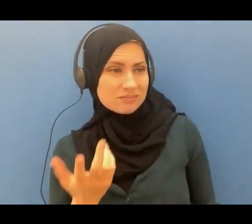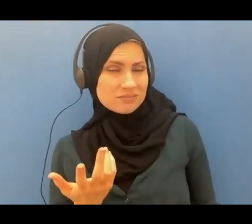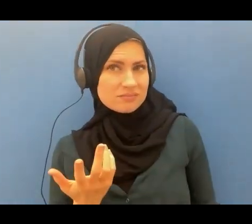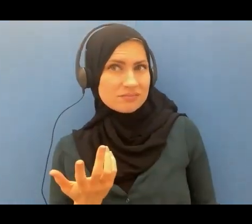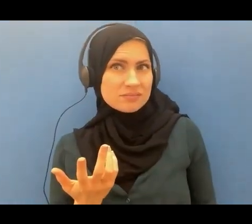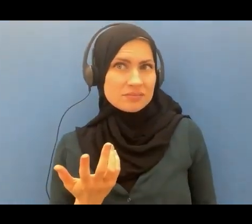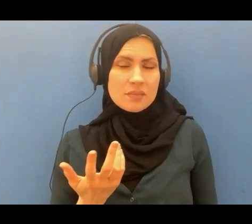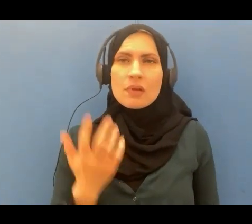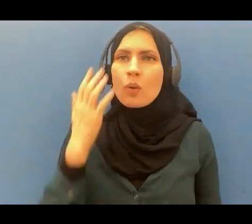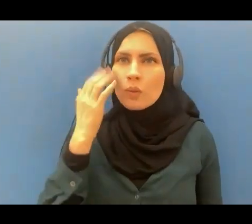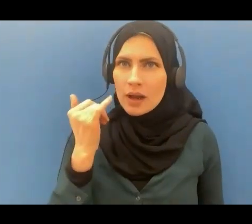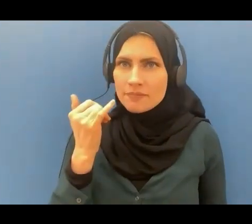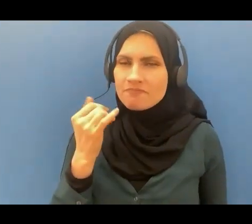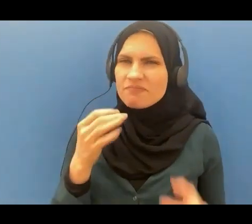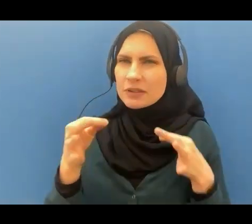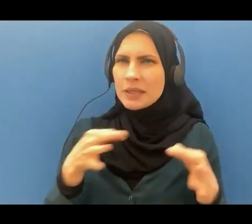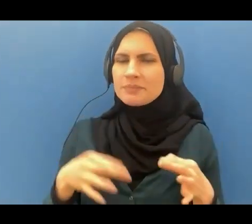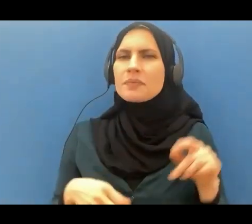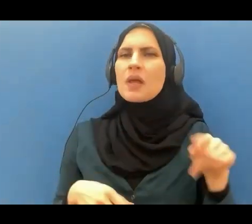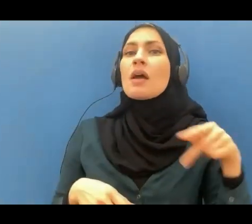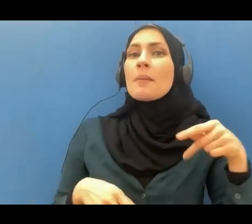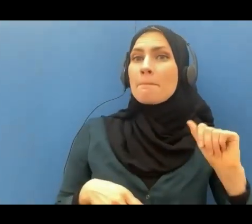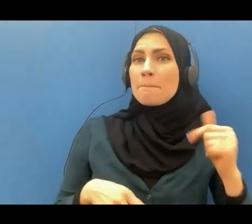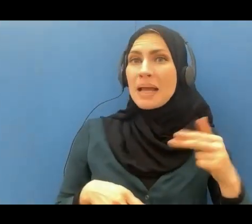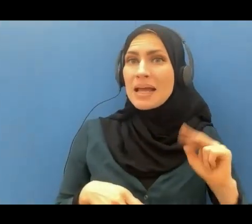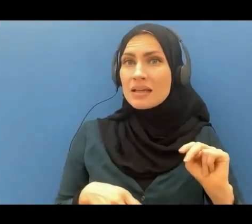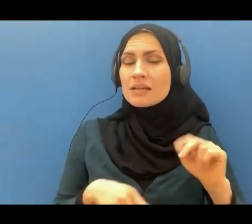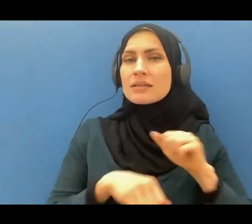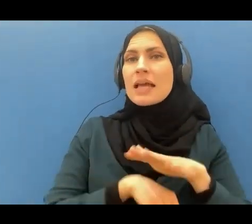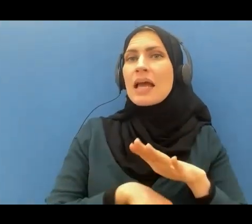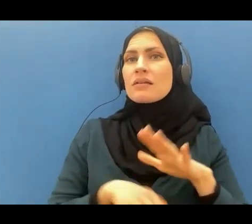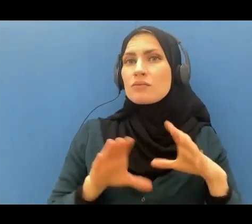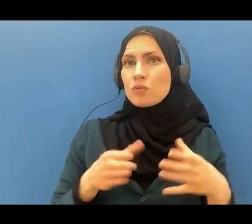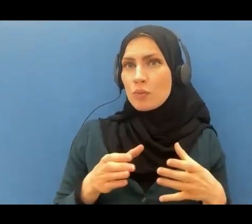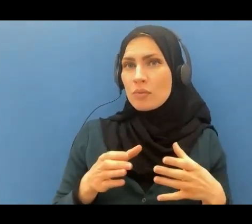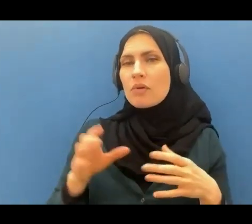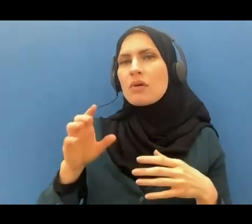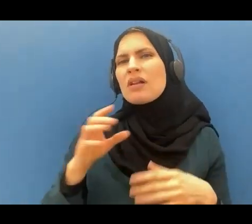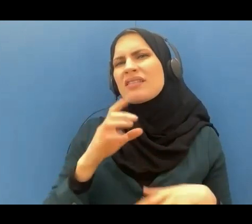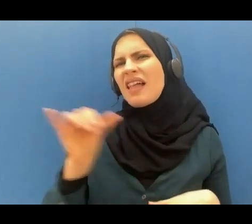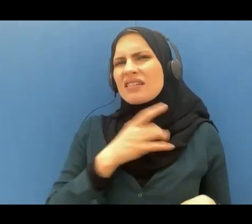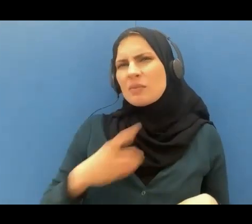pagans sent a delegation to the prophet peace be upon him and said Muhammad